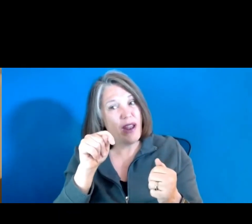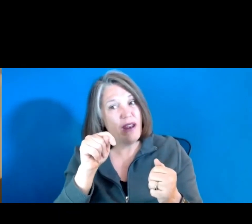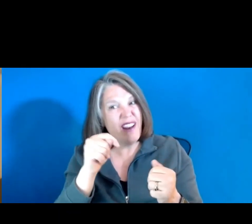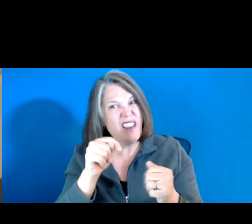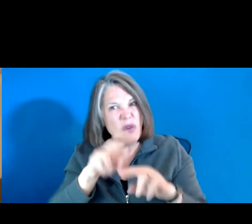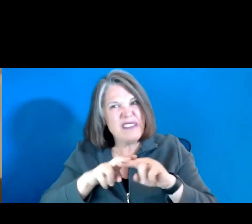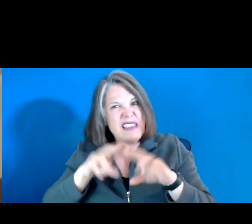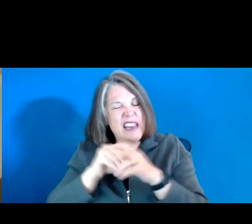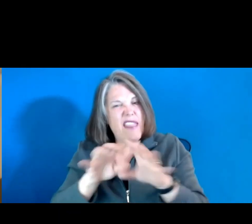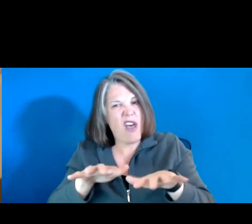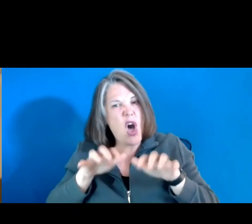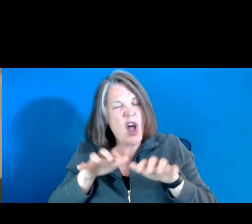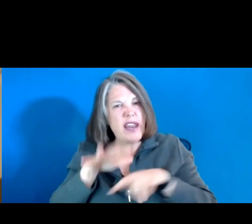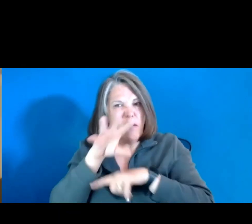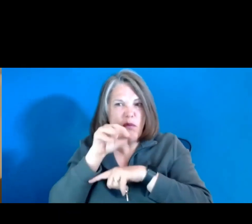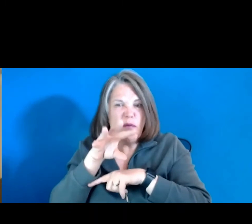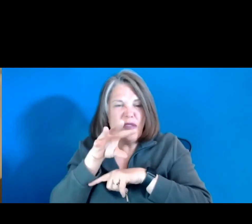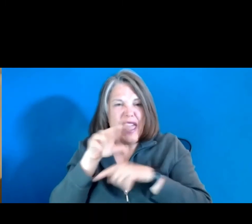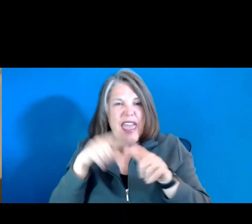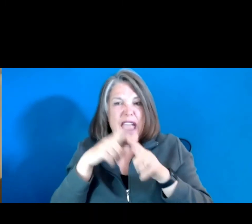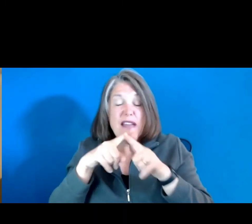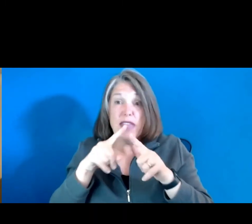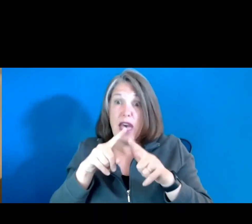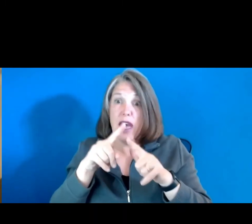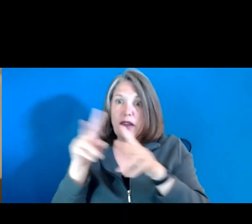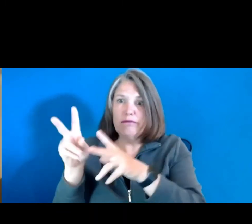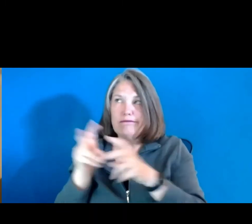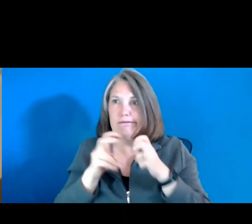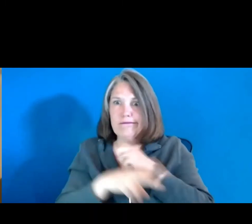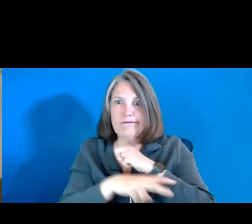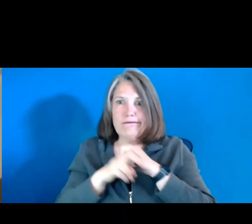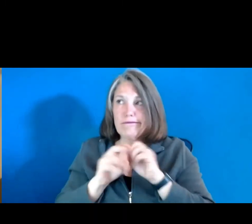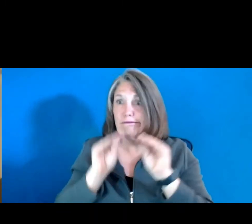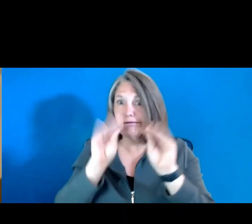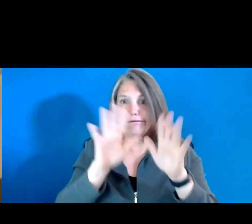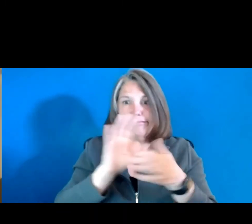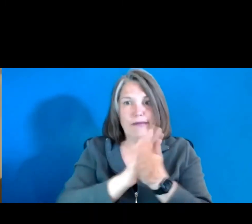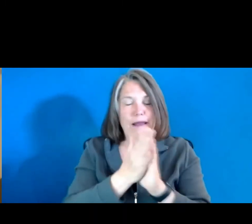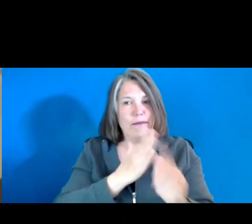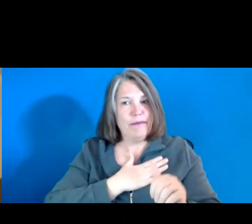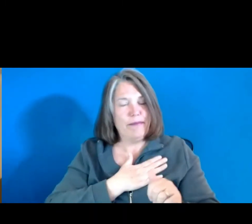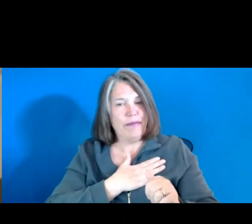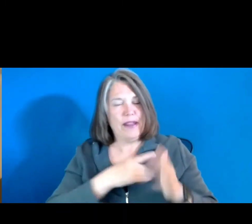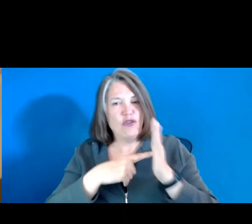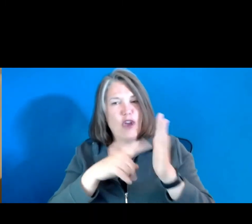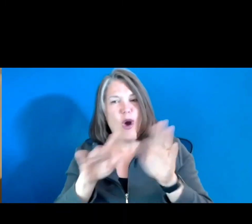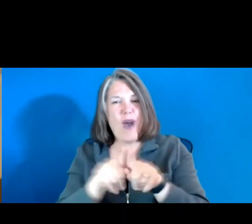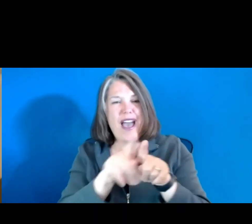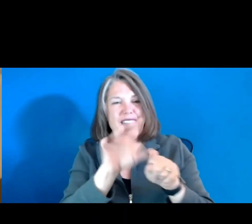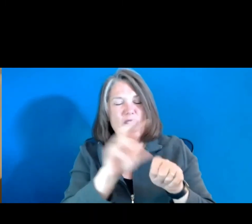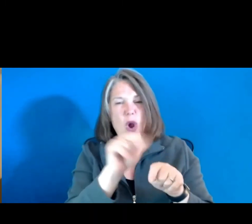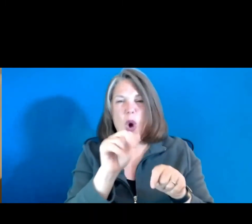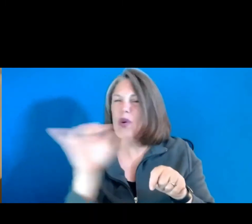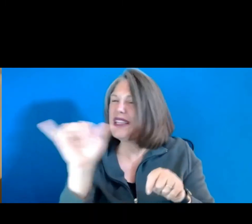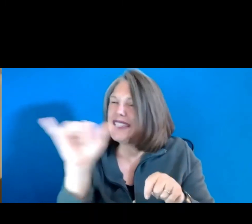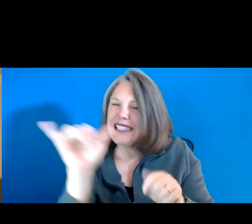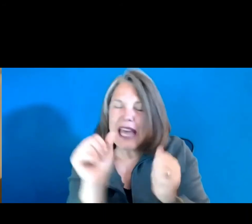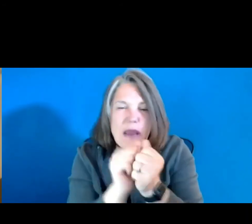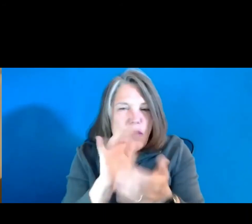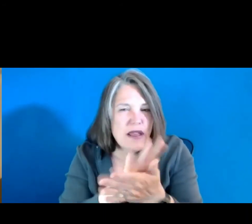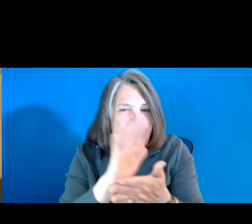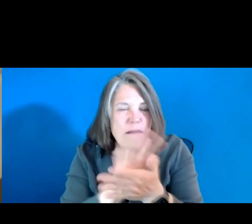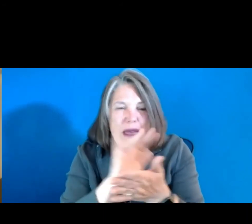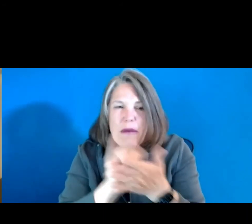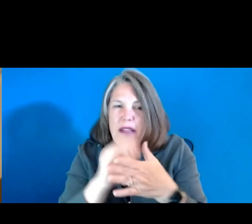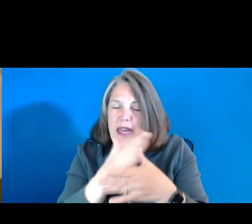and expropriate it as their own than it is to do that with a paper that's shared. ARA